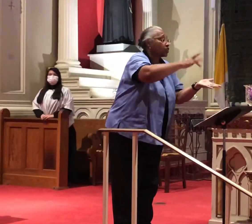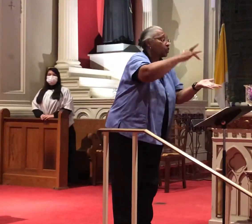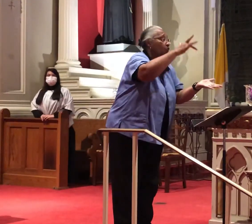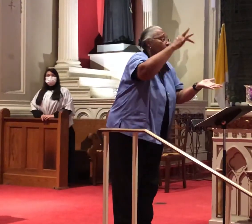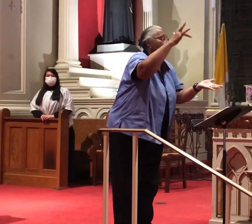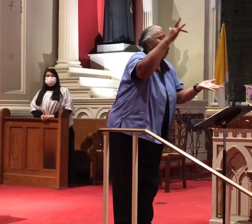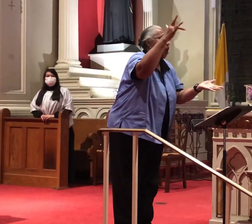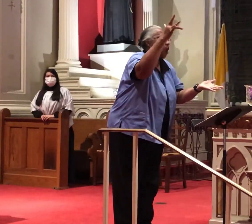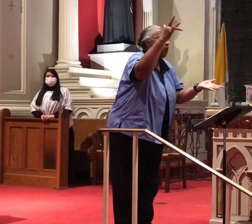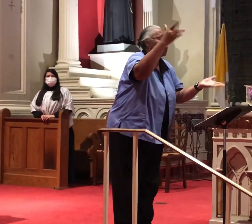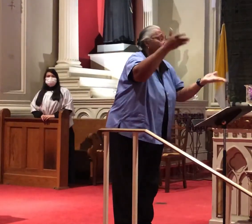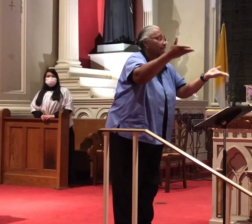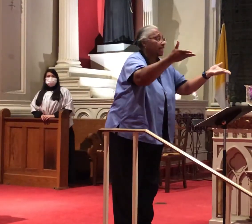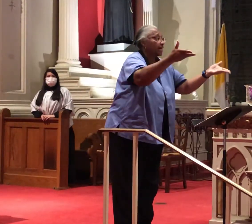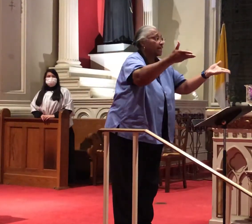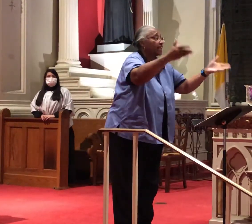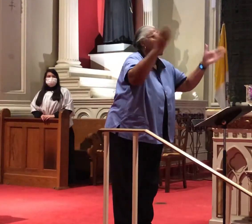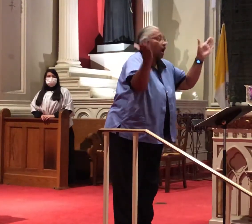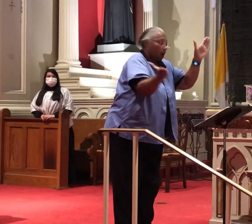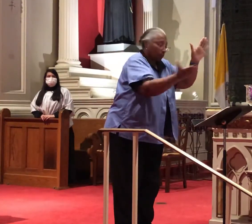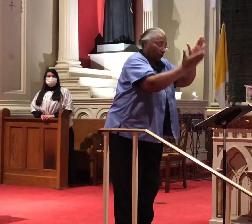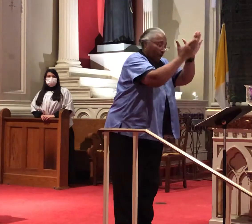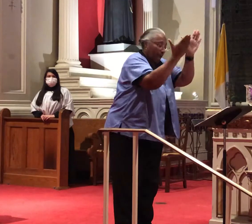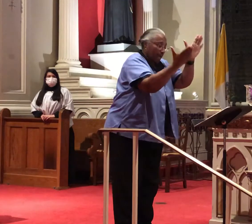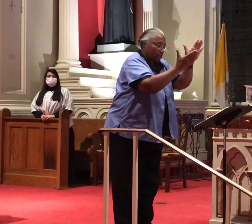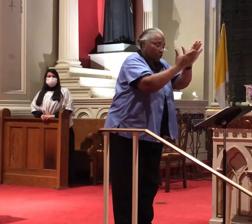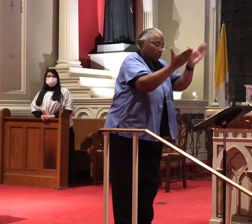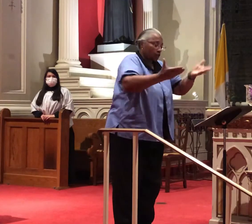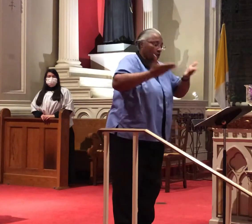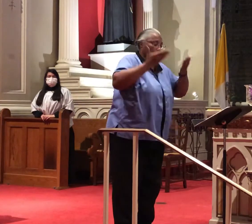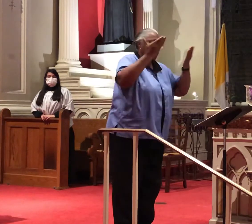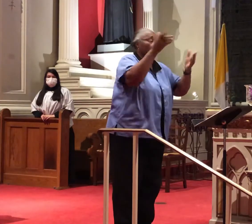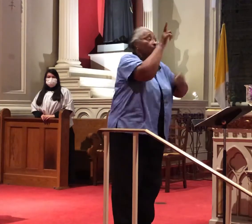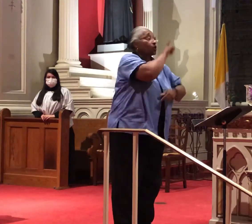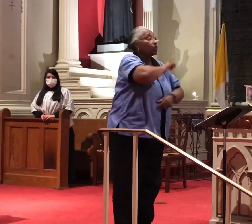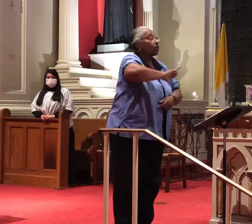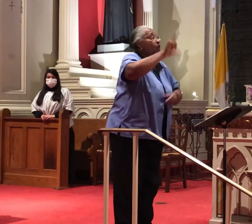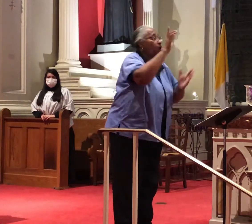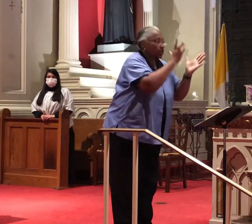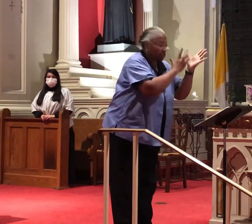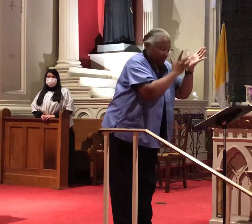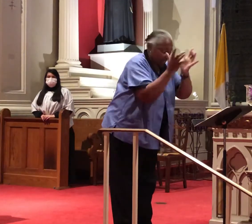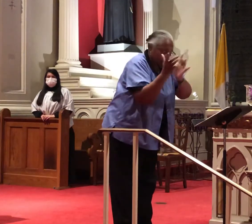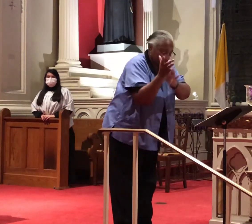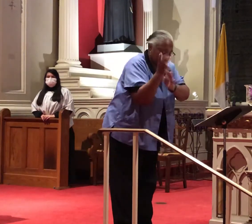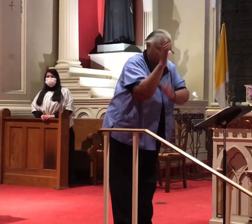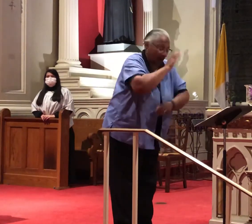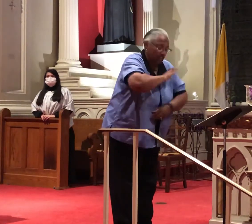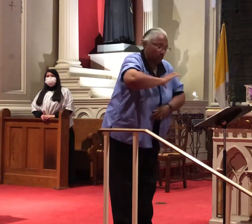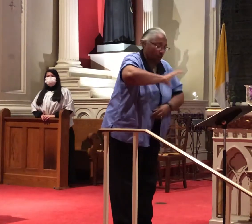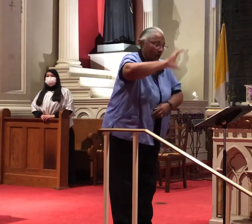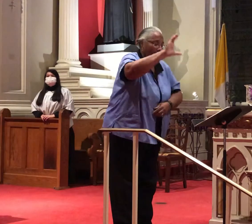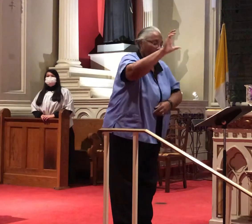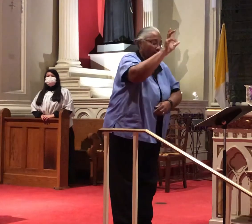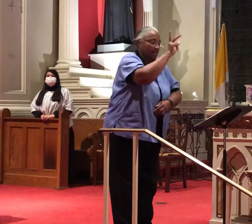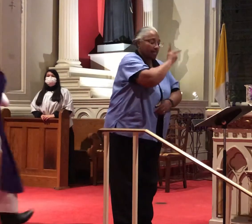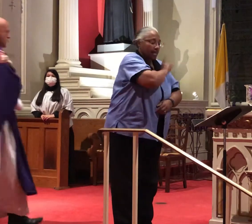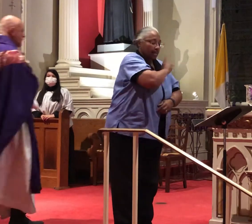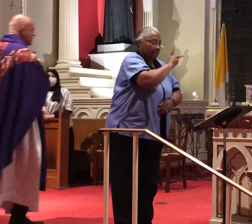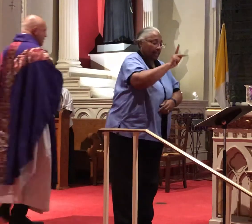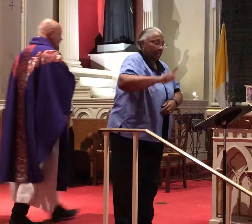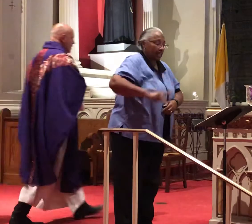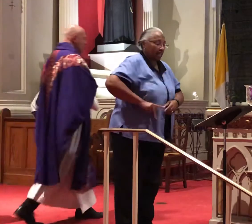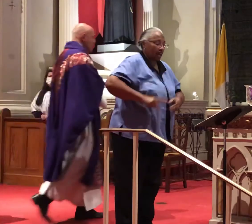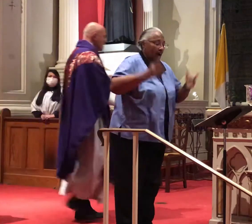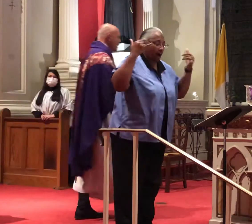that's glory. Praise to you, Lord Jesus Christ,